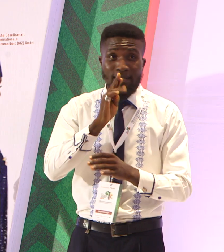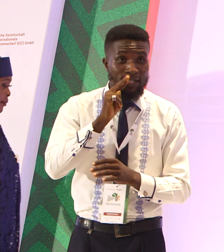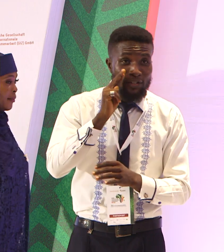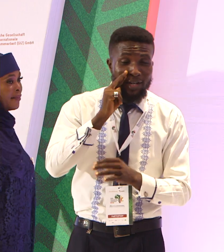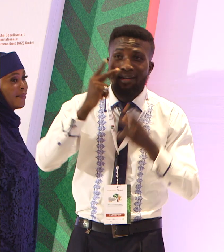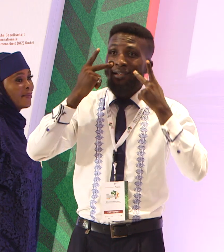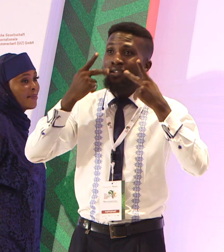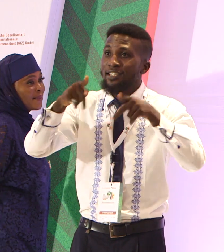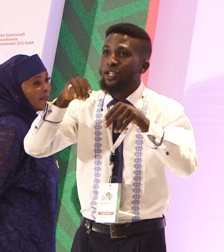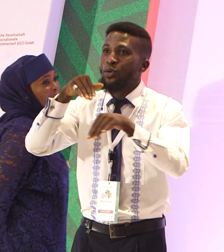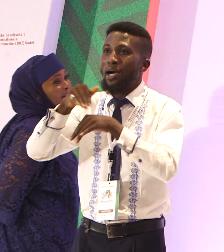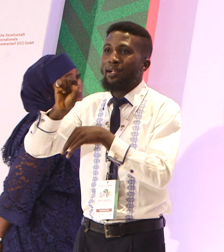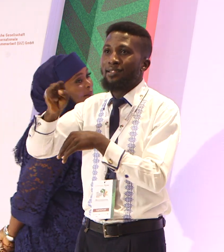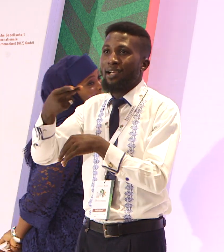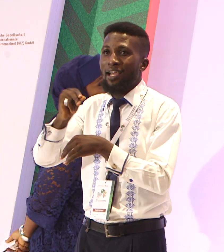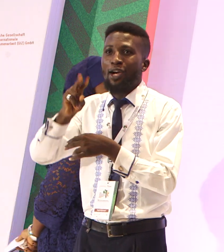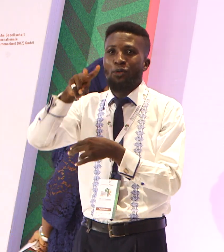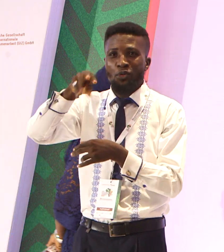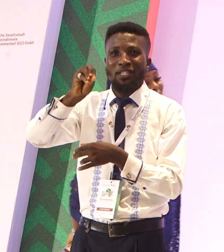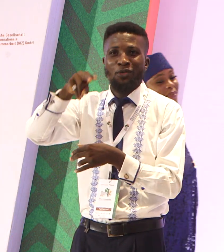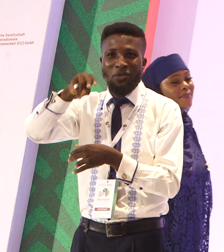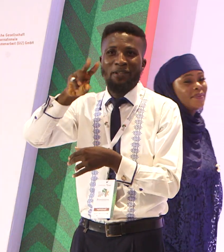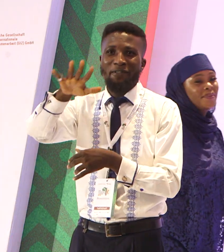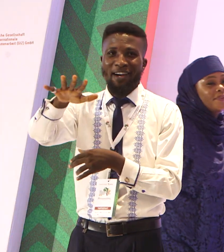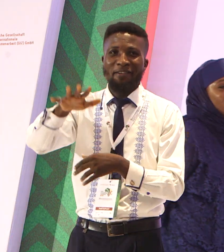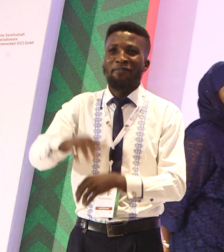See you at Sahel Changemakers Conference 2025.